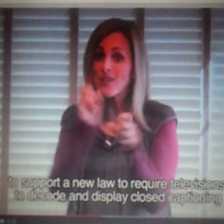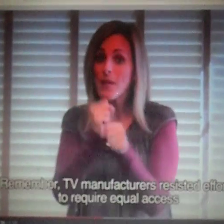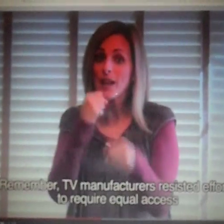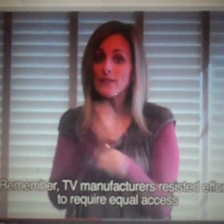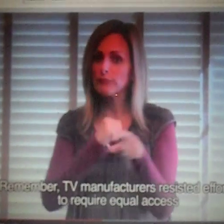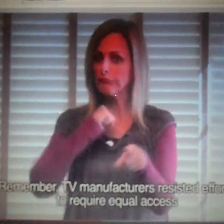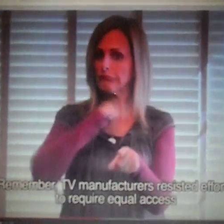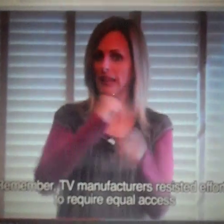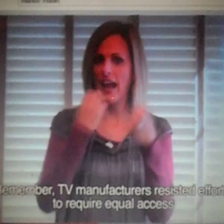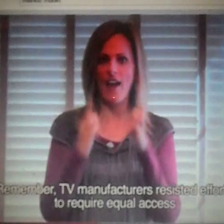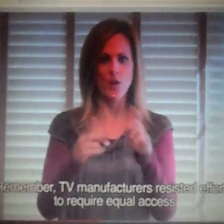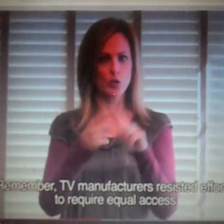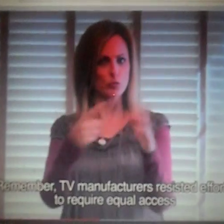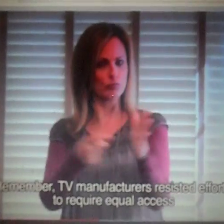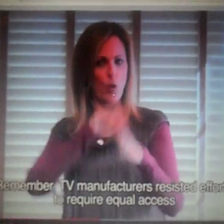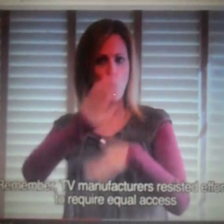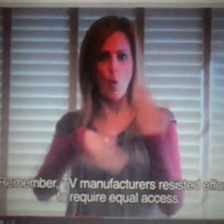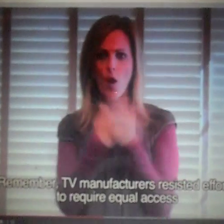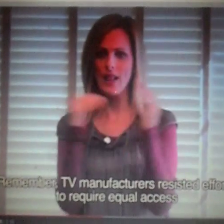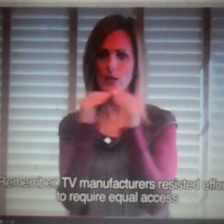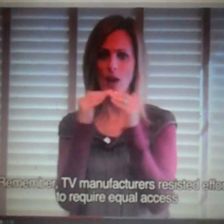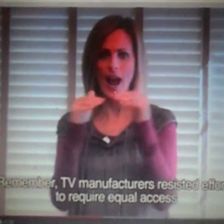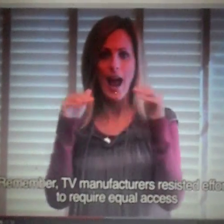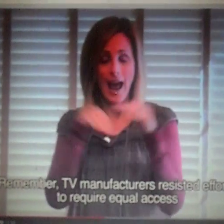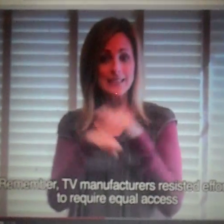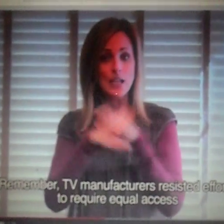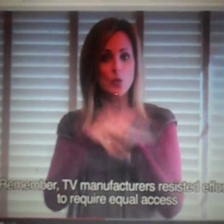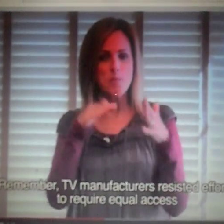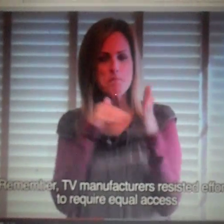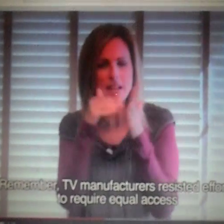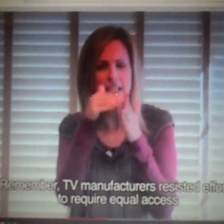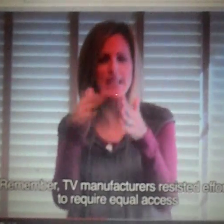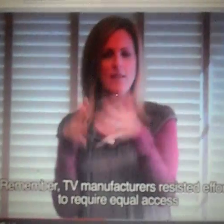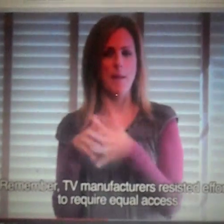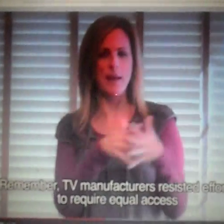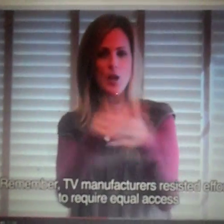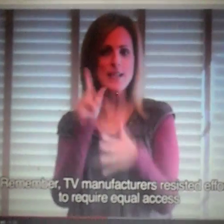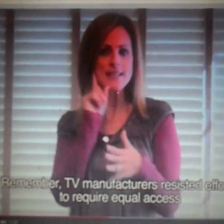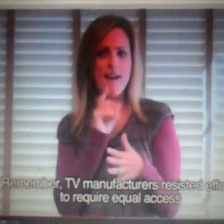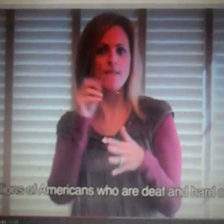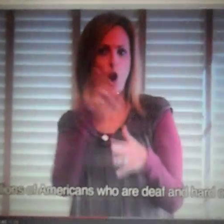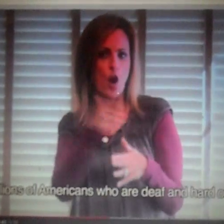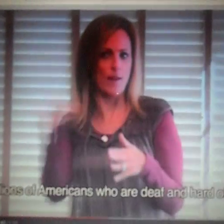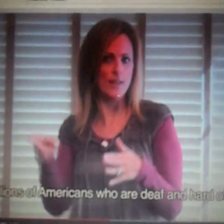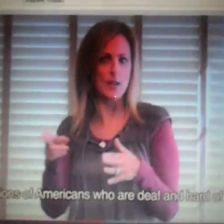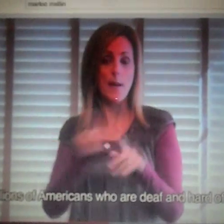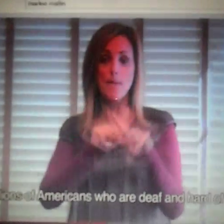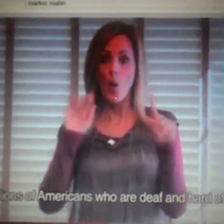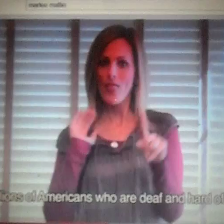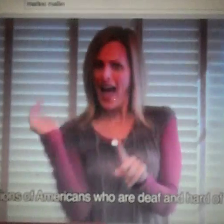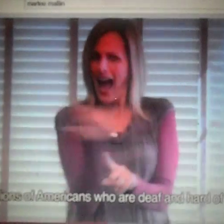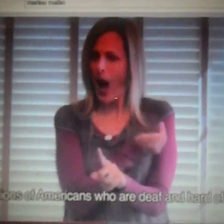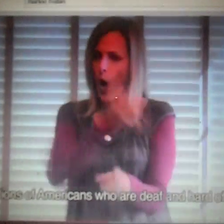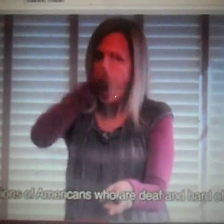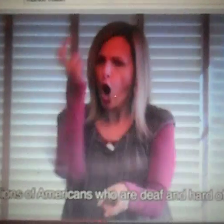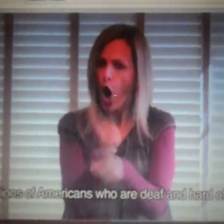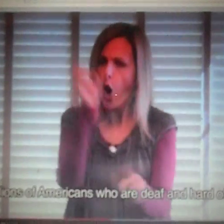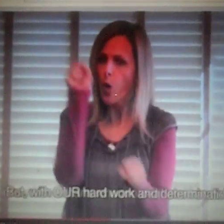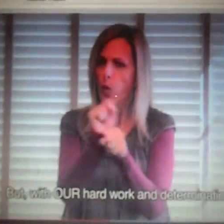technology. Remember, TV manufacturers resisted efforts to require equal access for millions of Americans who deaf or deaf hard of hearing. But